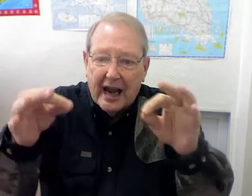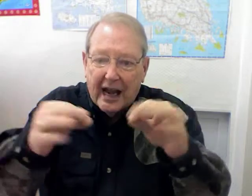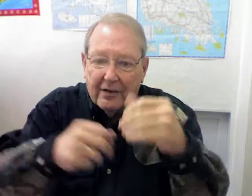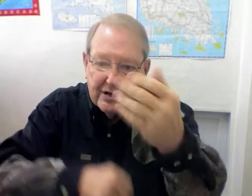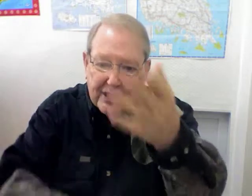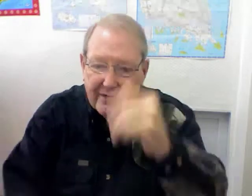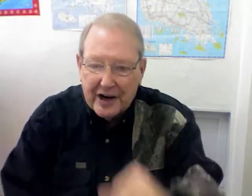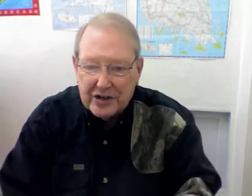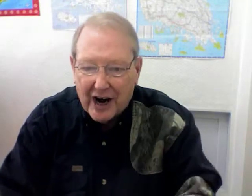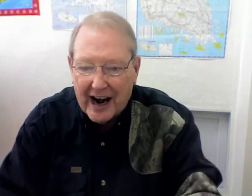language. Give it a try.